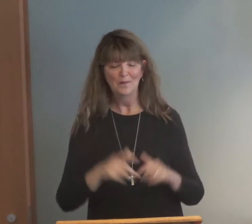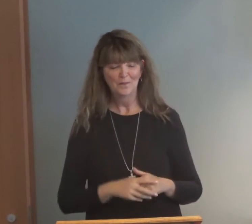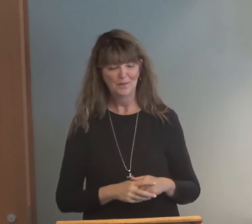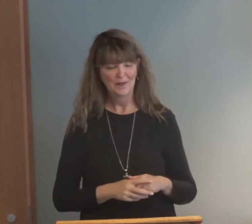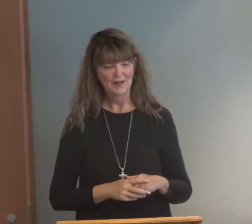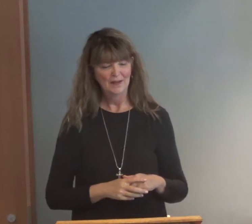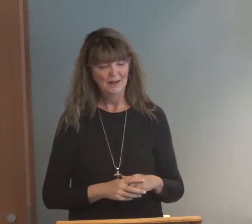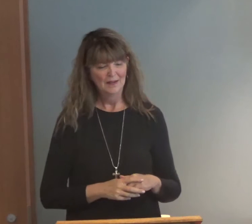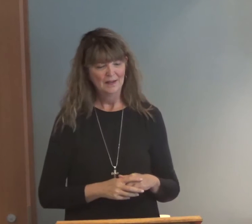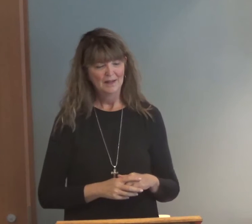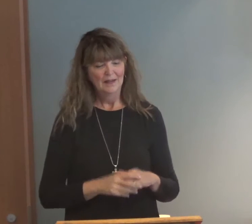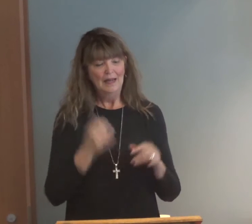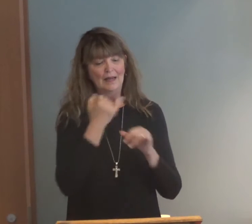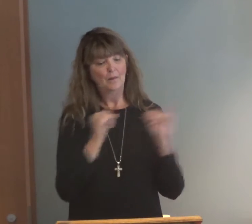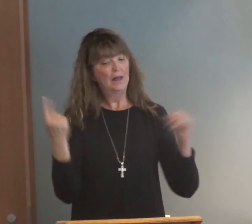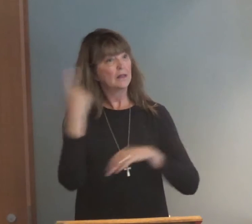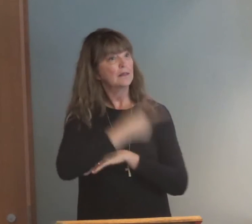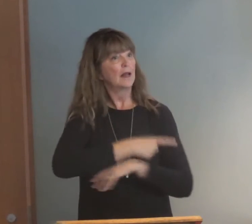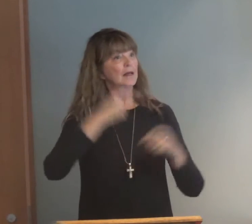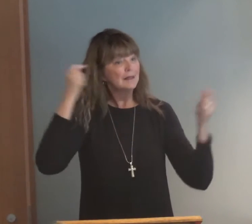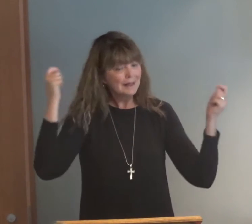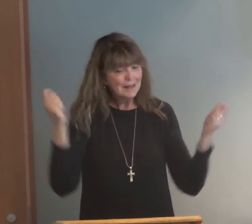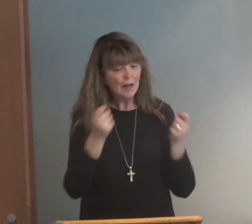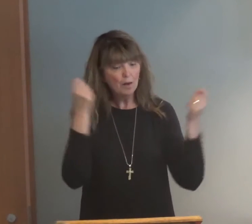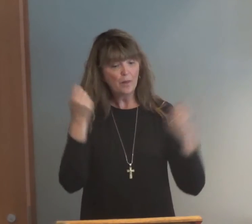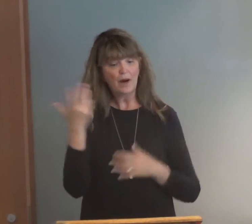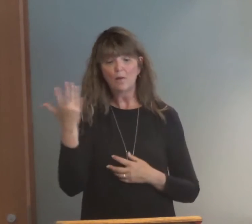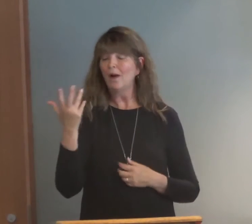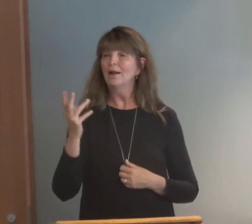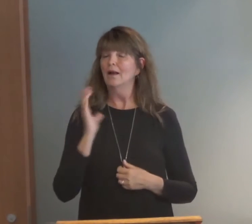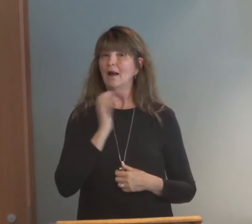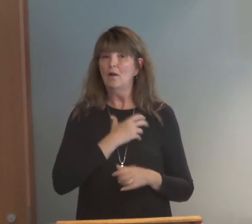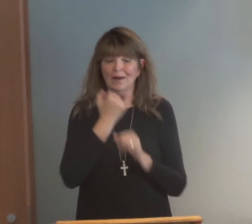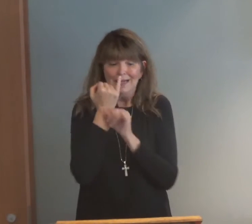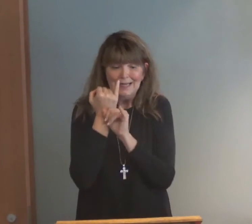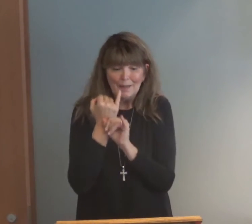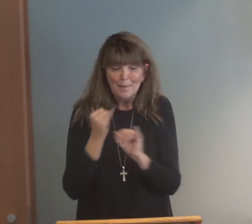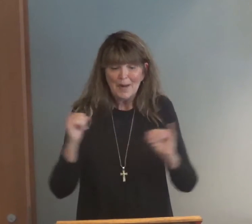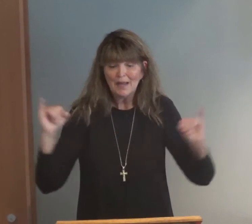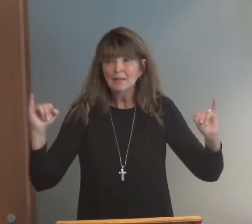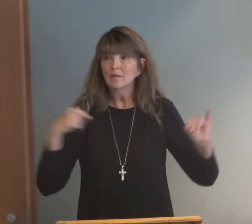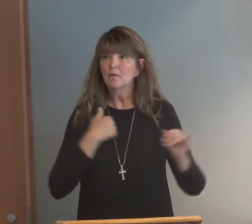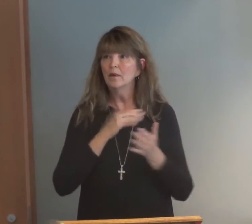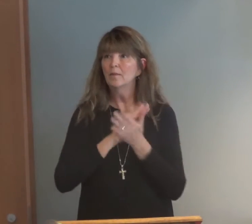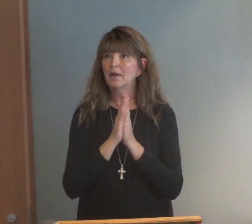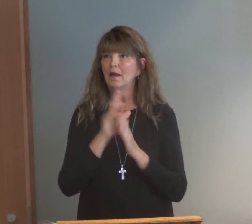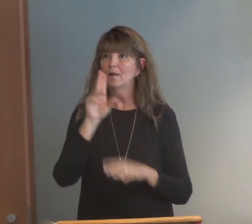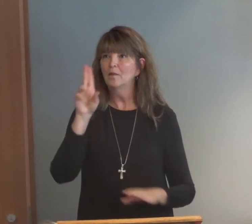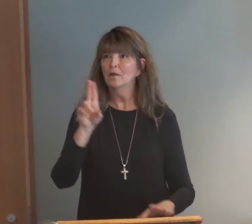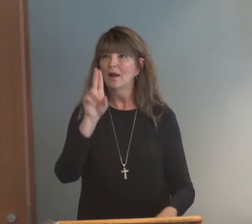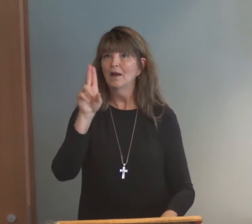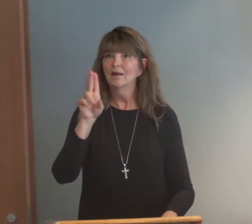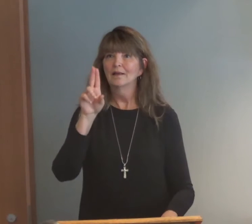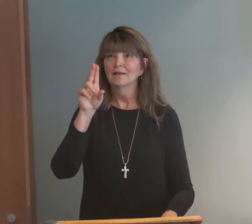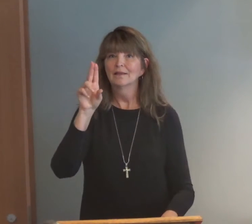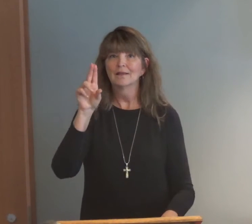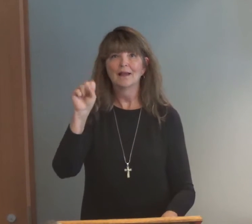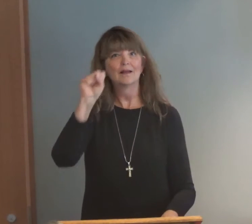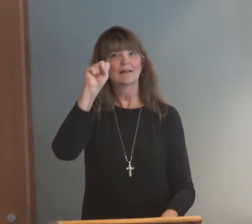Happy 4th of July everybody on Zoom. Linda, it's good to see you. This is the day we celebrate our independence